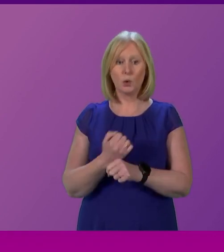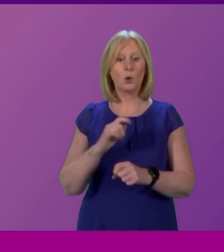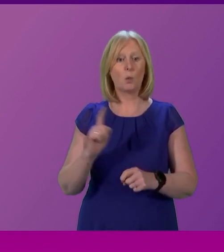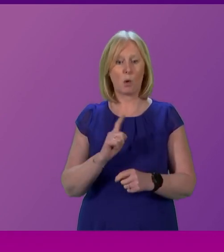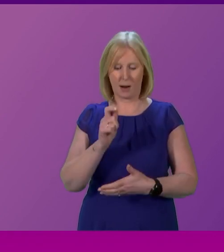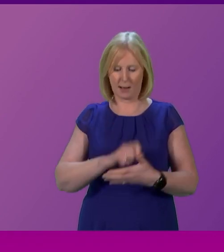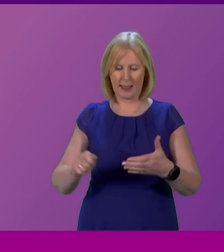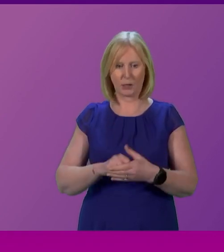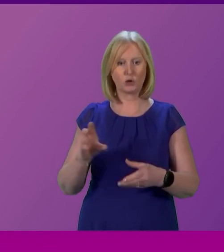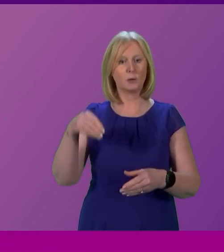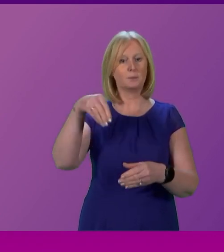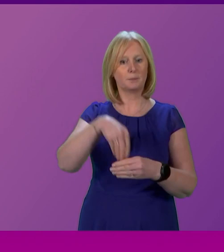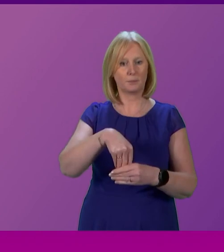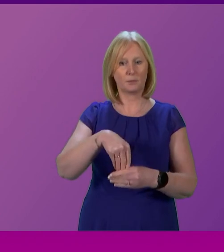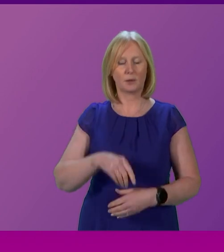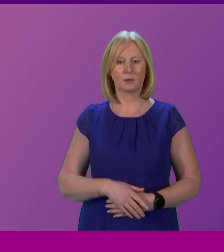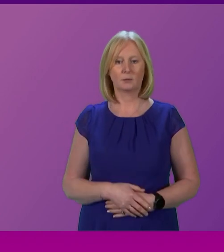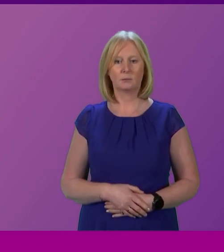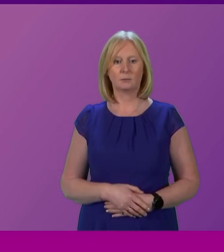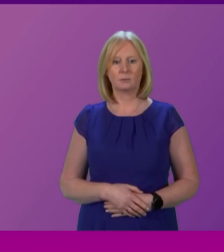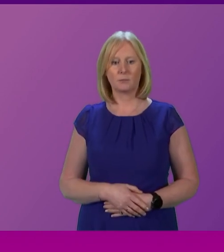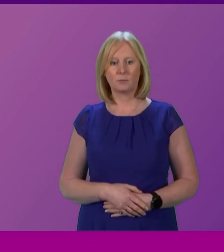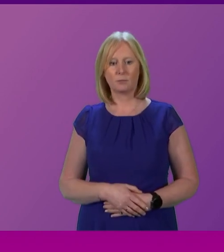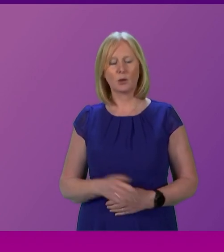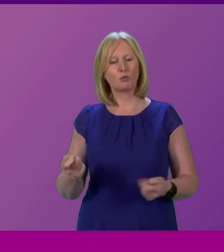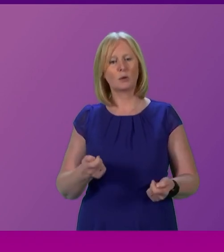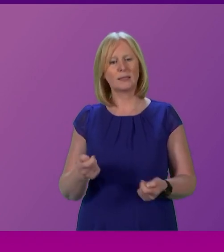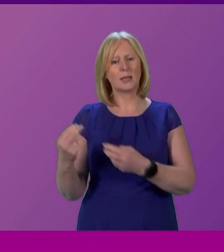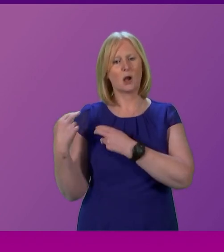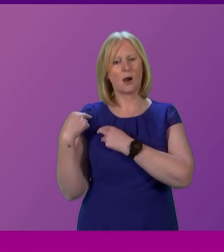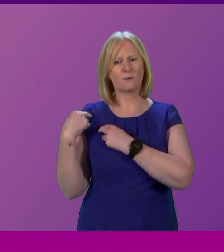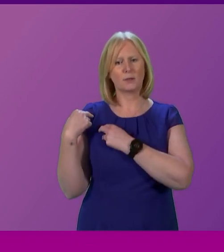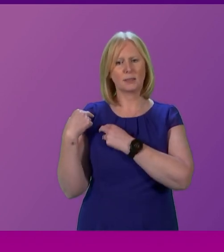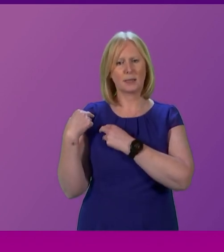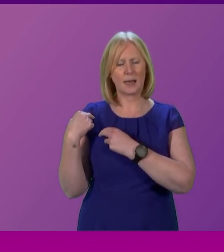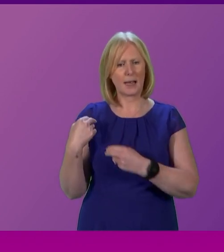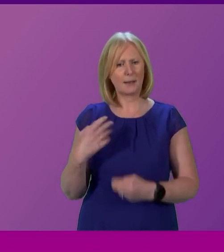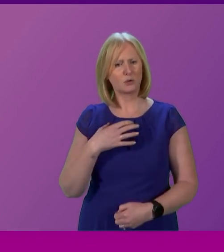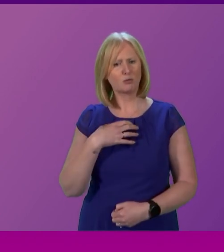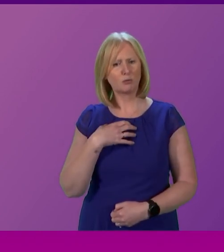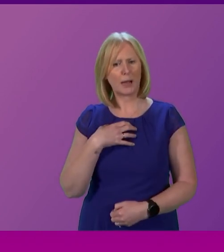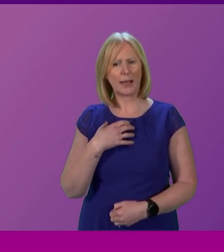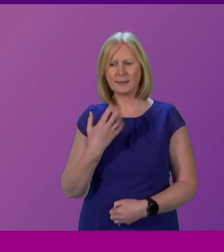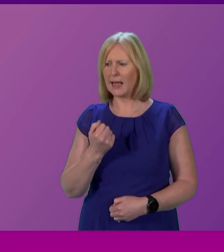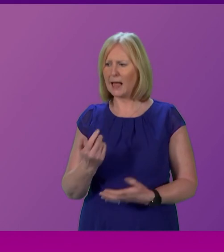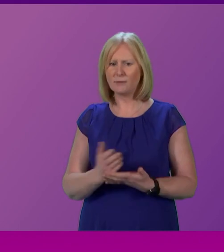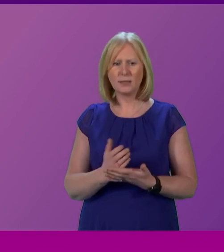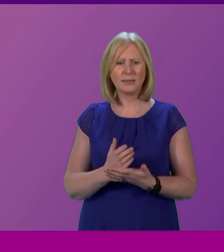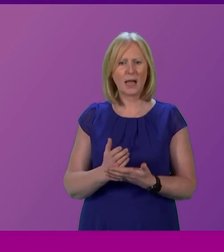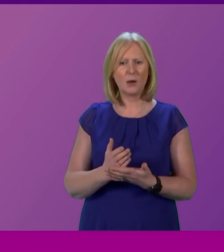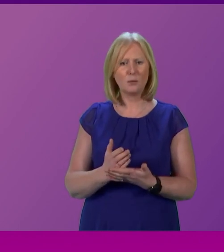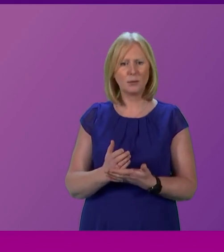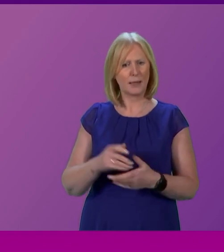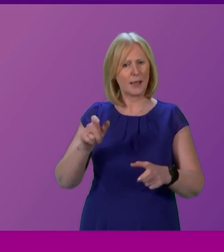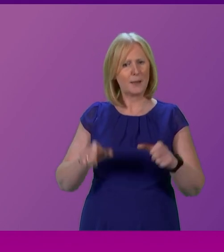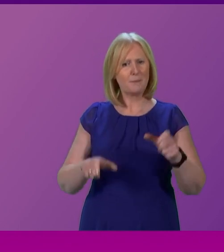elections. And, Presiding Officer, I'm surprised that there is any doubt in this chamber that people in Scotland alone have